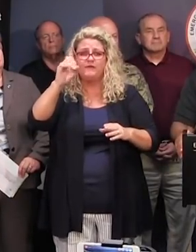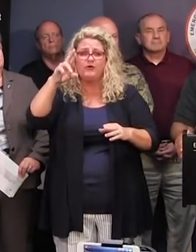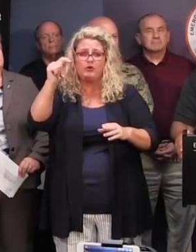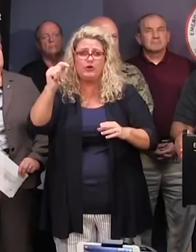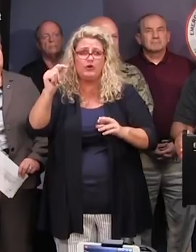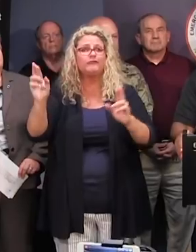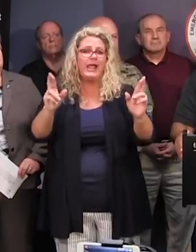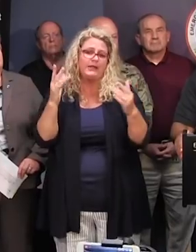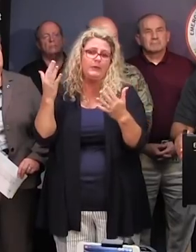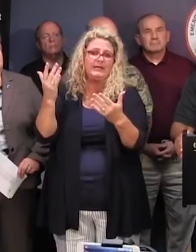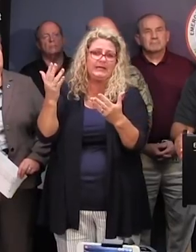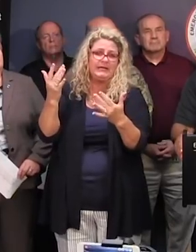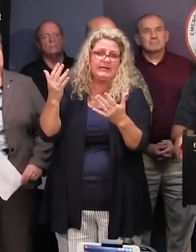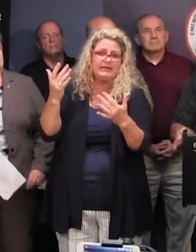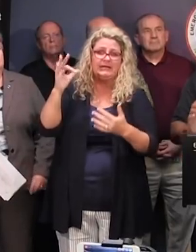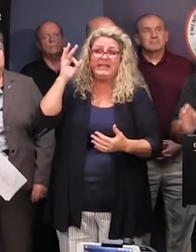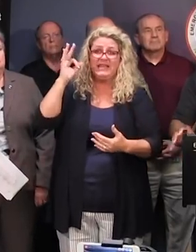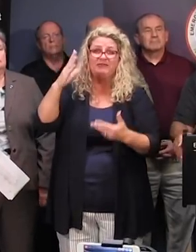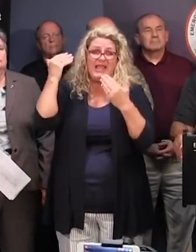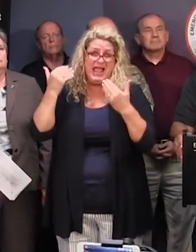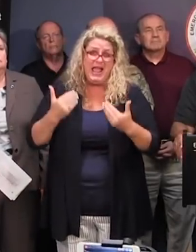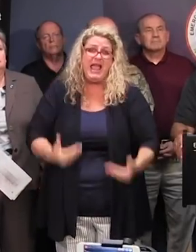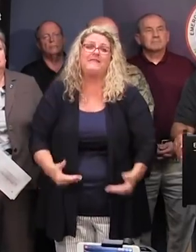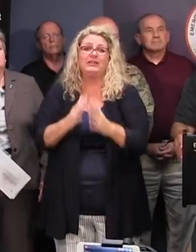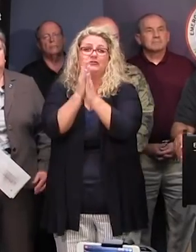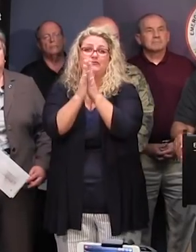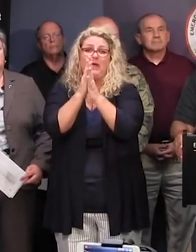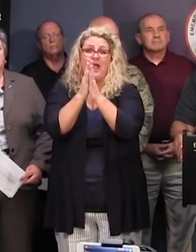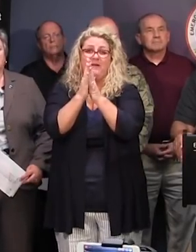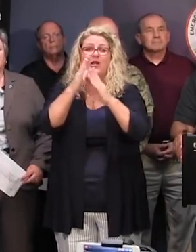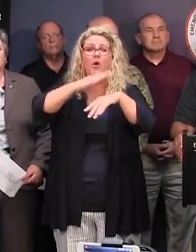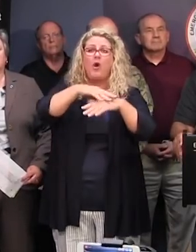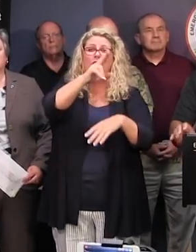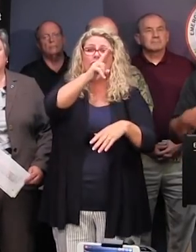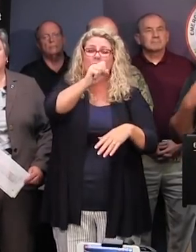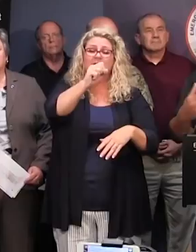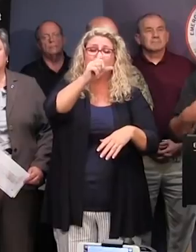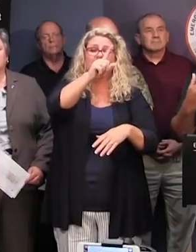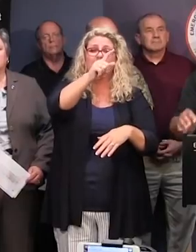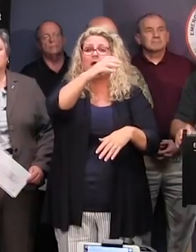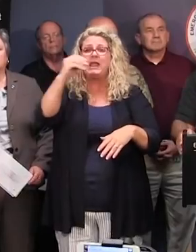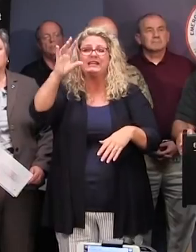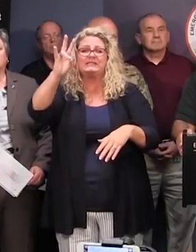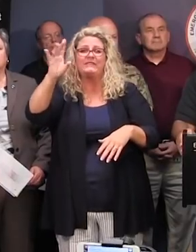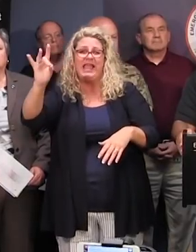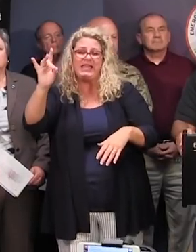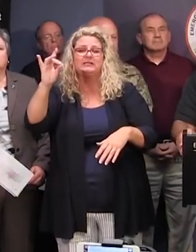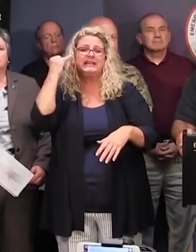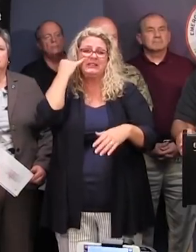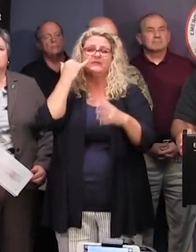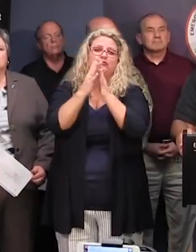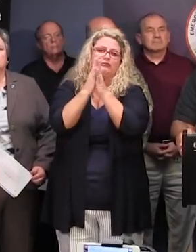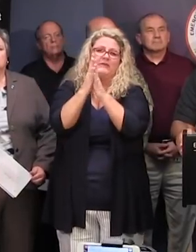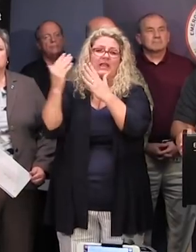any type of influx of traffic affecting U.S. 21 and U.S. 278 to keep that traffic flowing in that